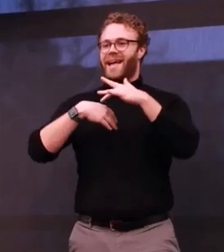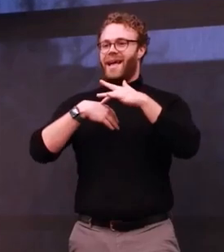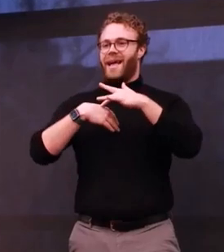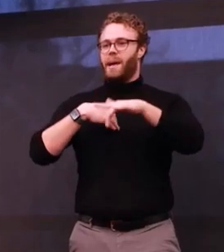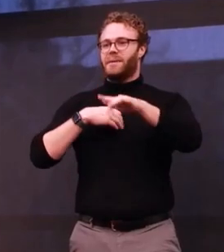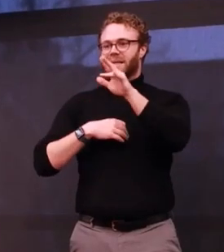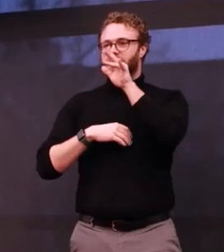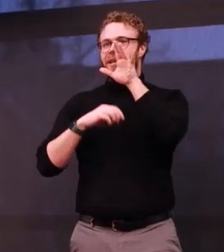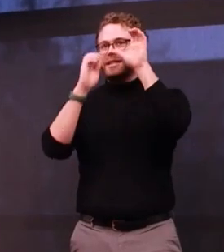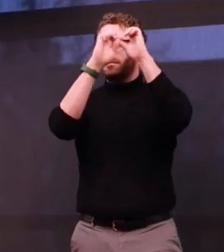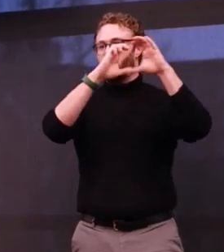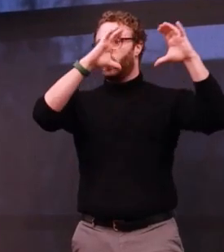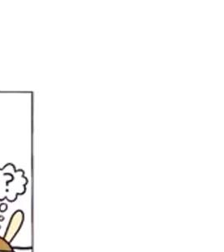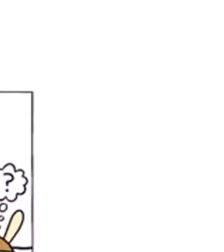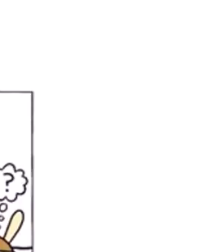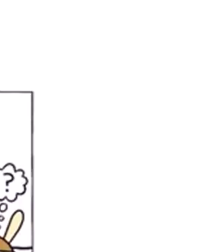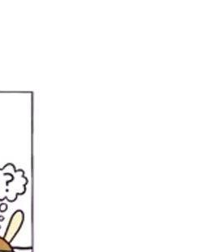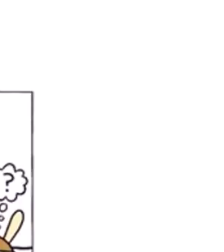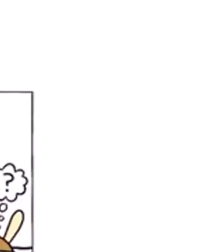called it, the ESP.